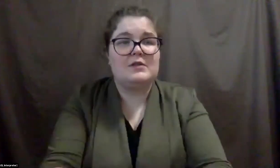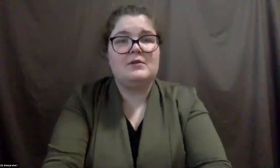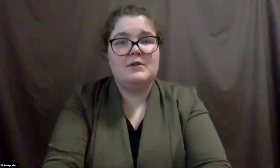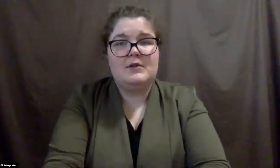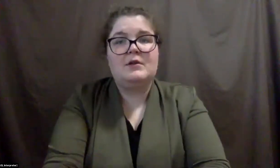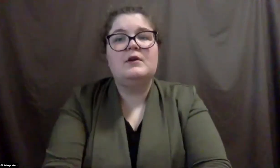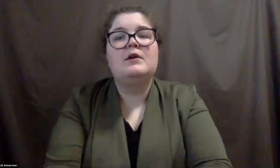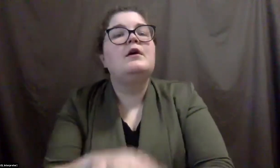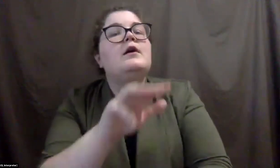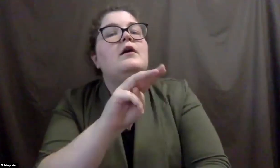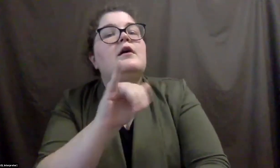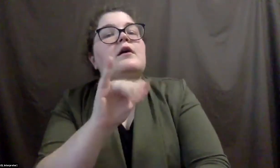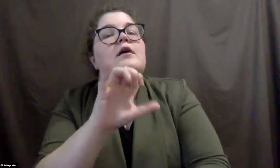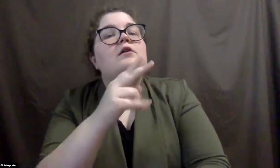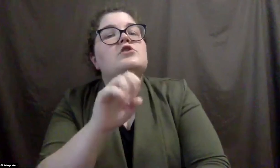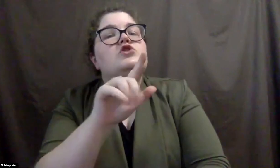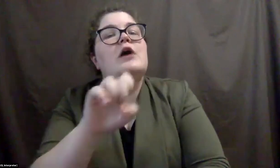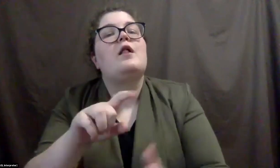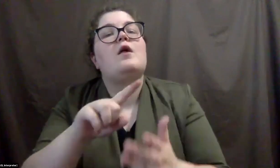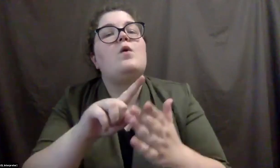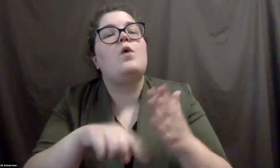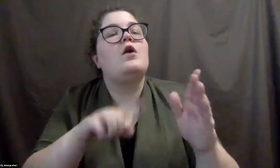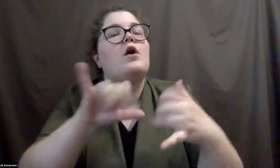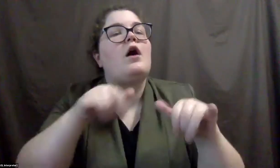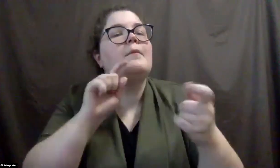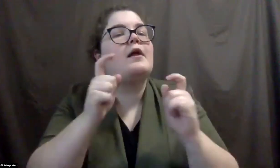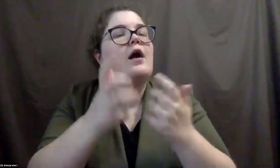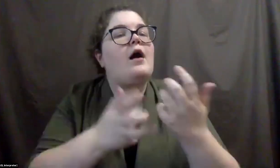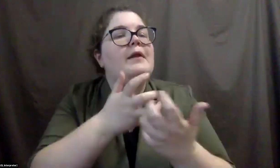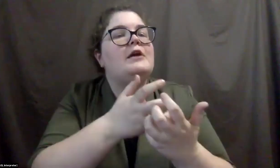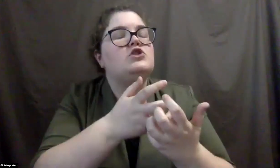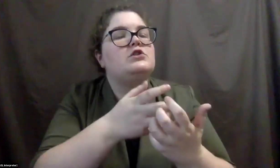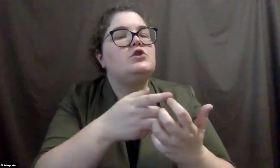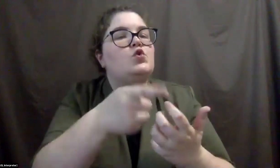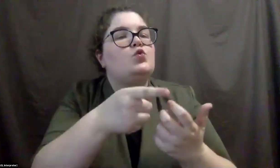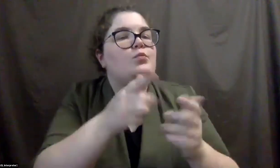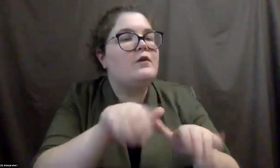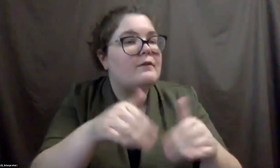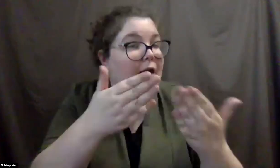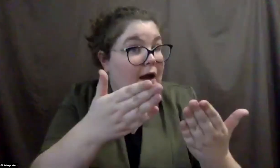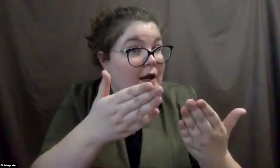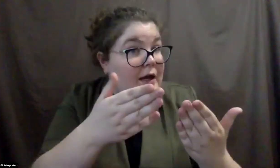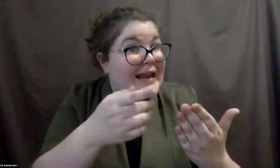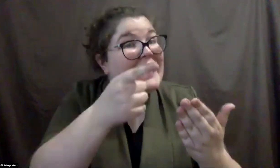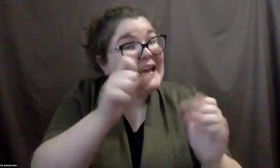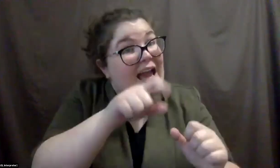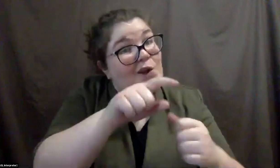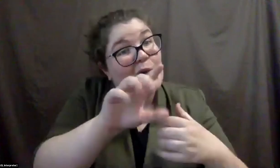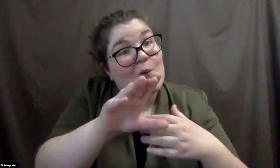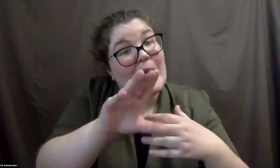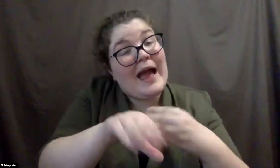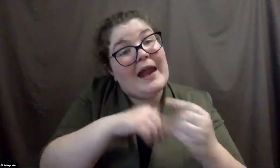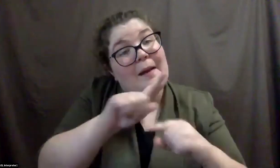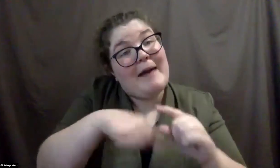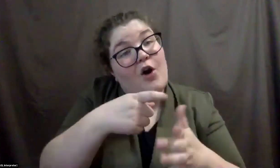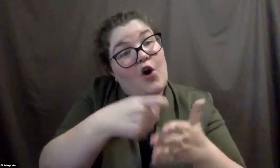Michelle, what are some common, um, accommodations you're making and, um, do you want to, if you can add a little bit about cost too